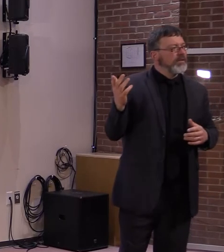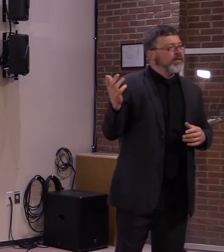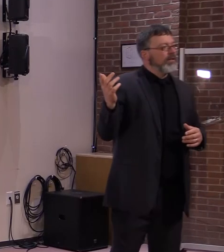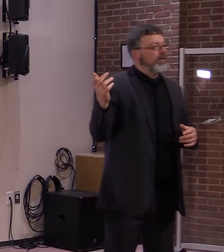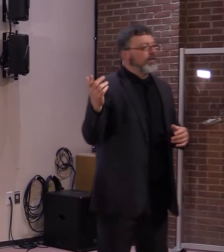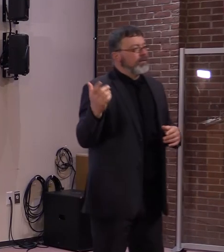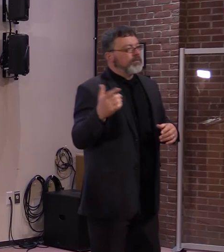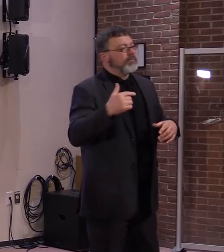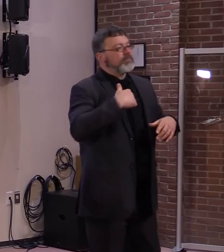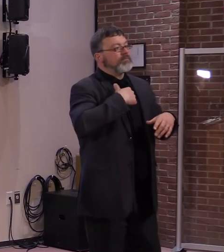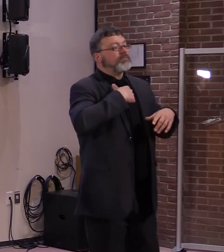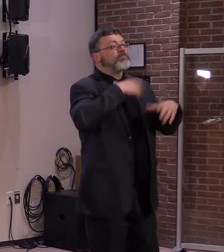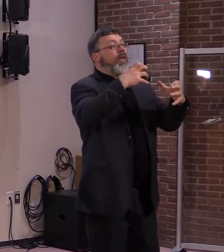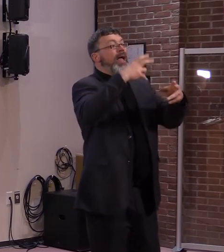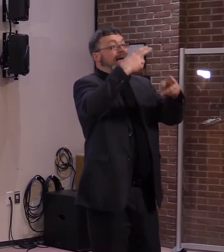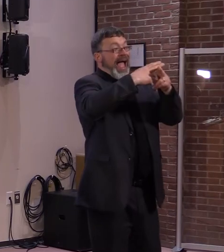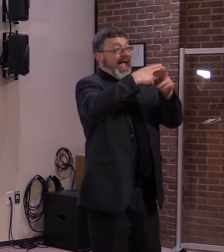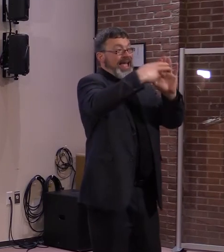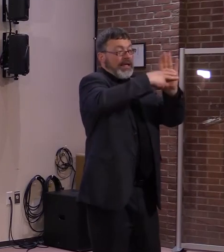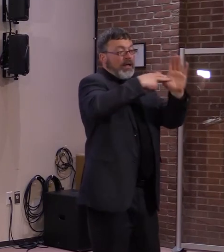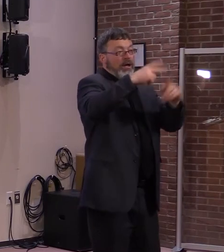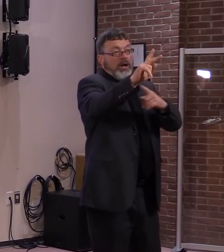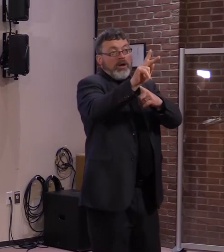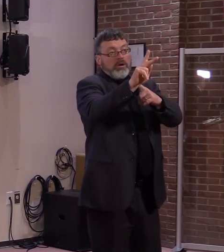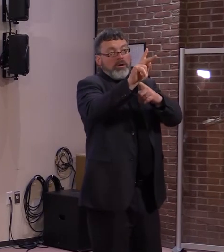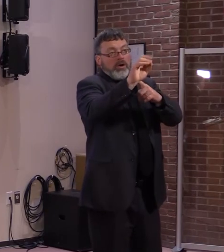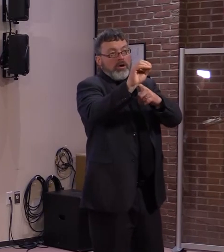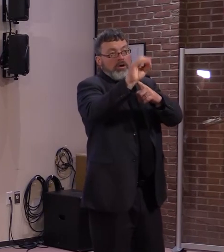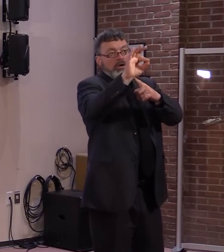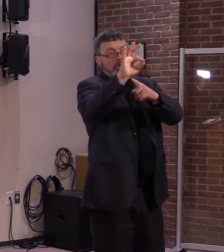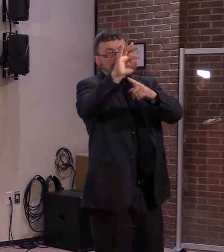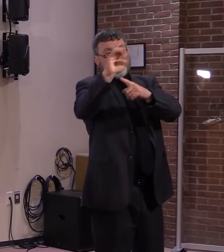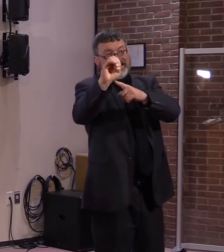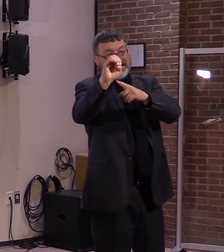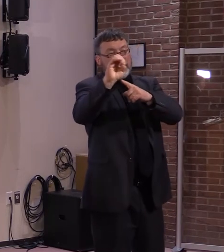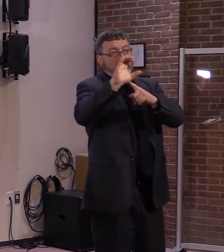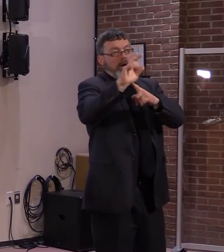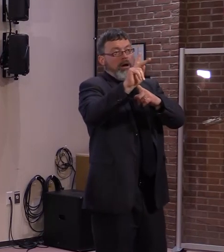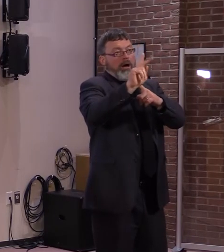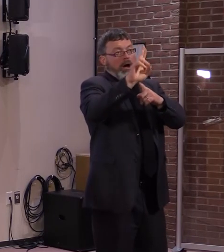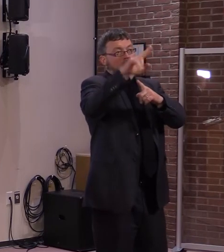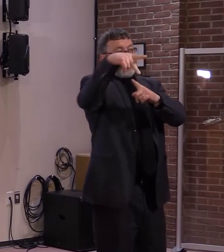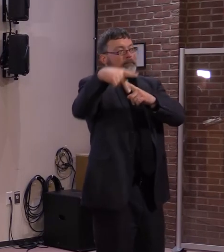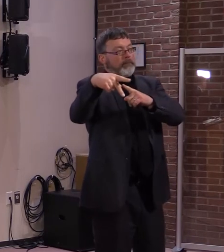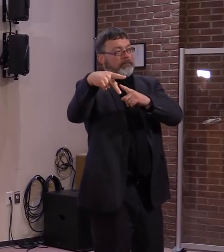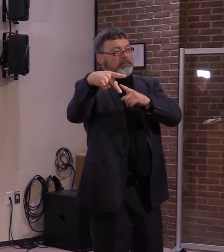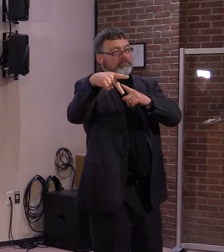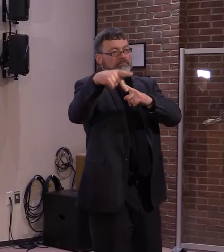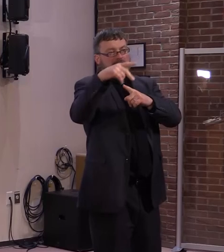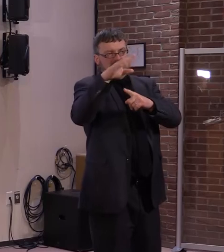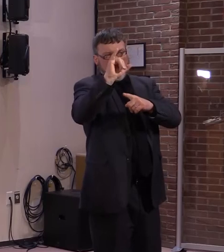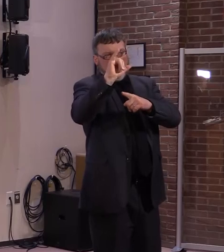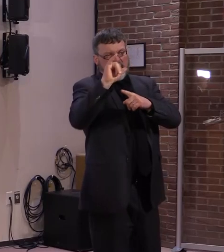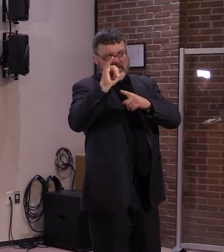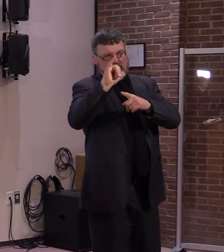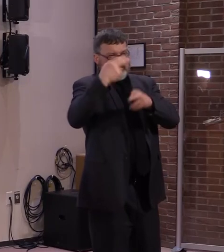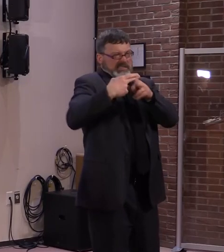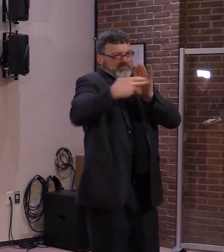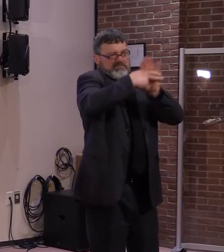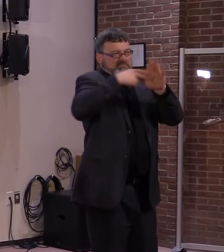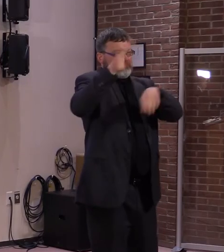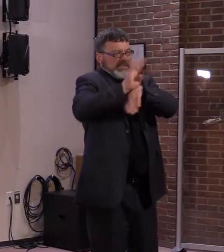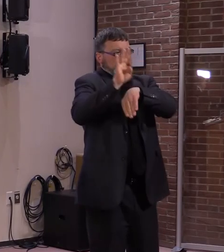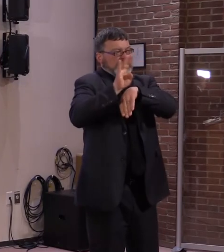say that I'd heard that they had some financial difficulties over the last year or so. So I don't have any